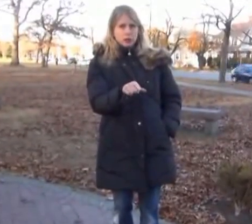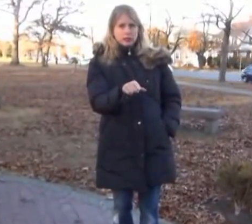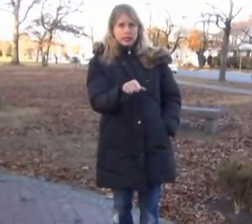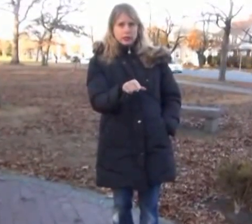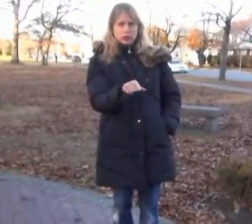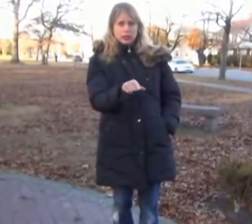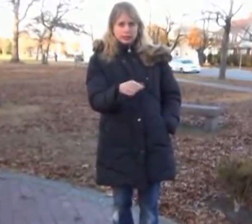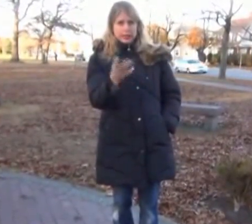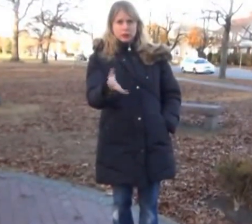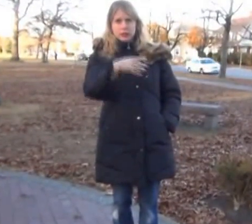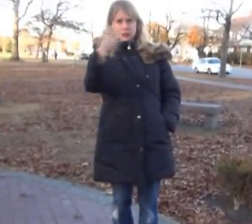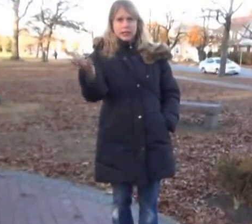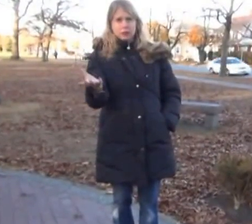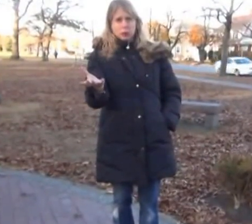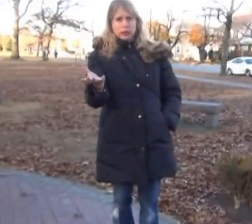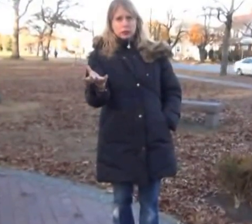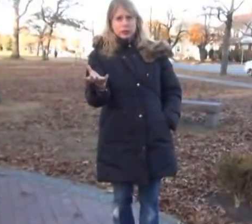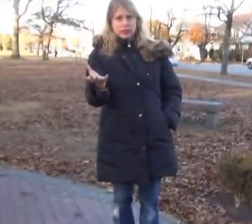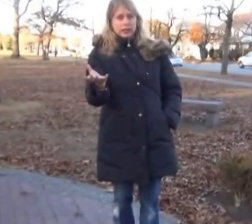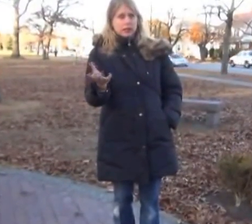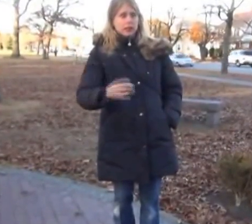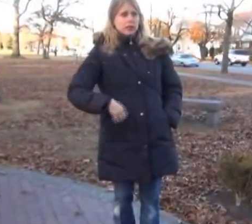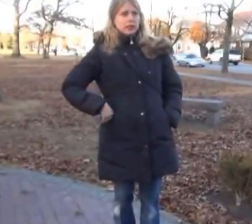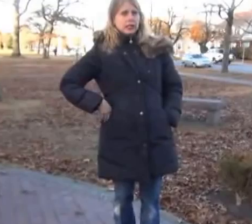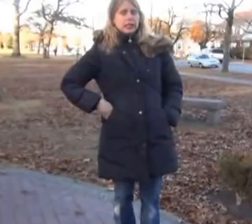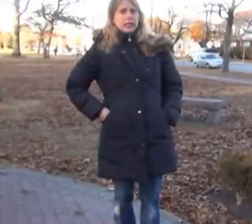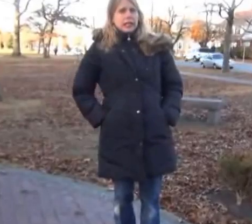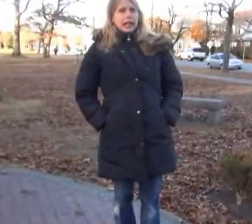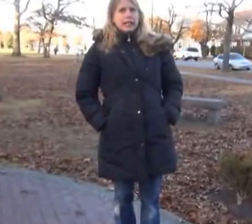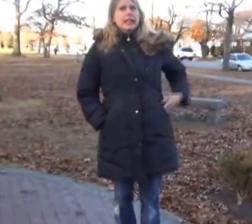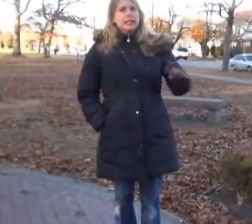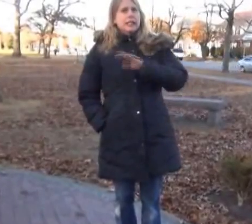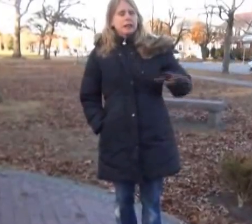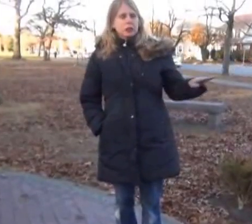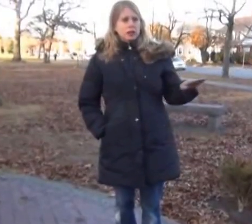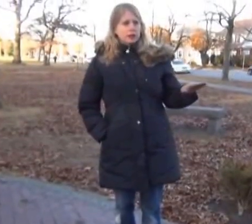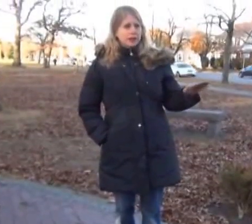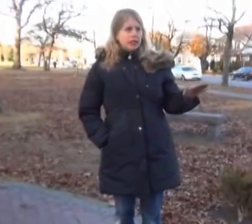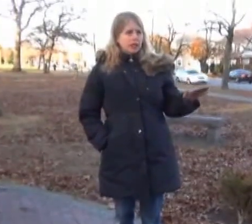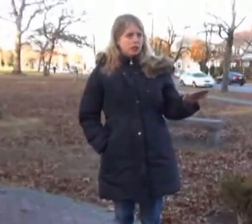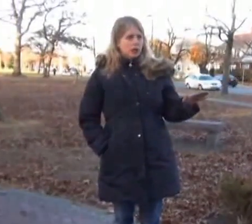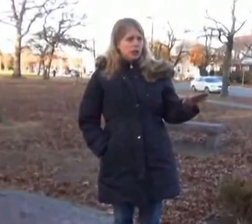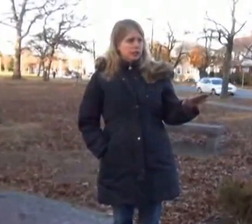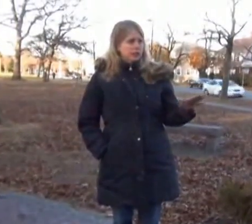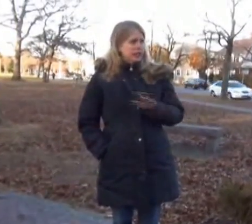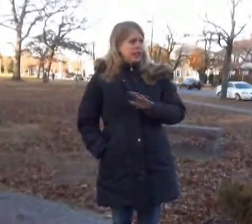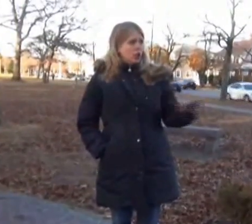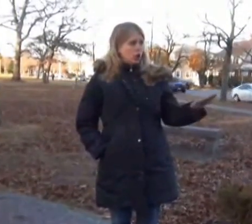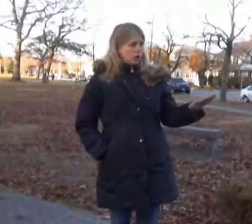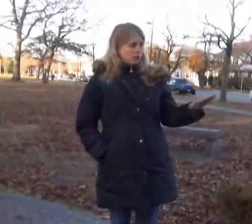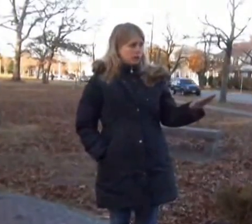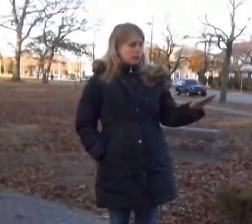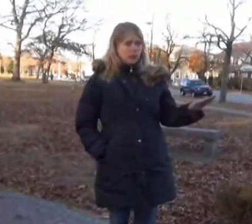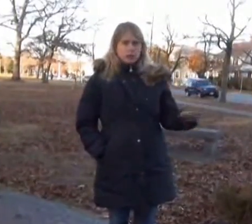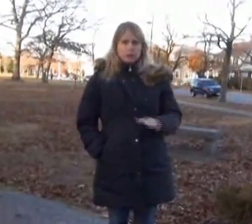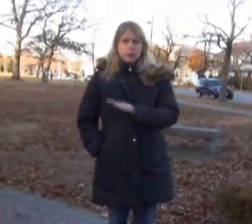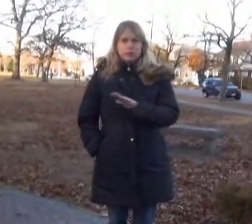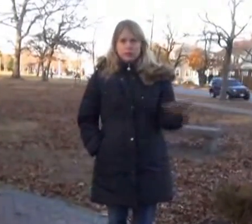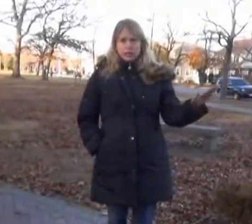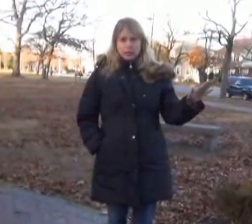was actually, that was his life's work, he was a tailor. And he did not talk about the Holocaust at all for his entire